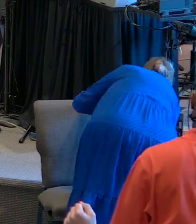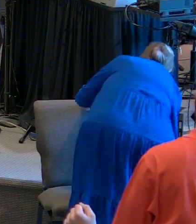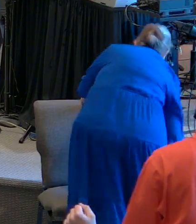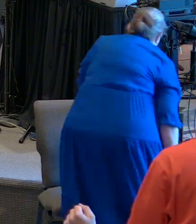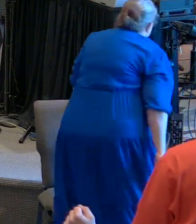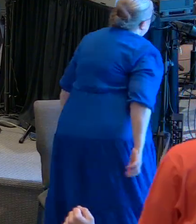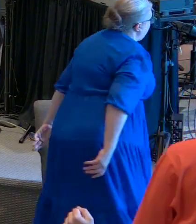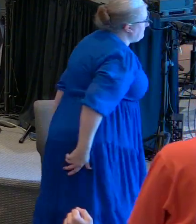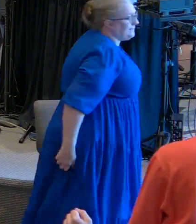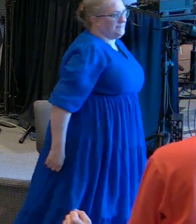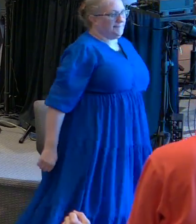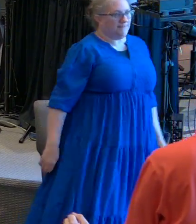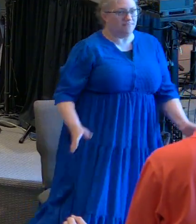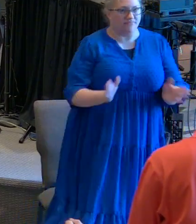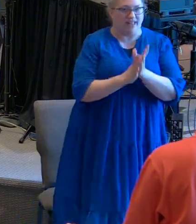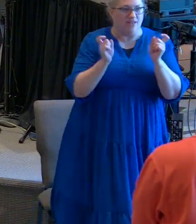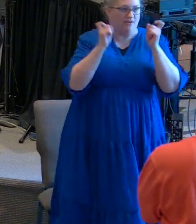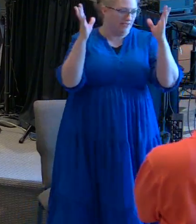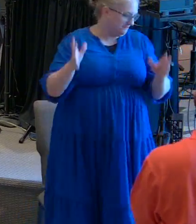Hallelujah.